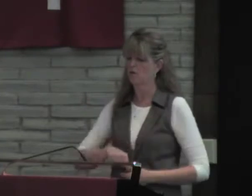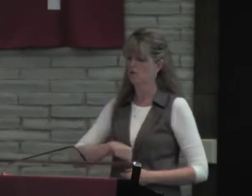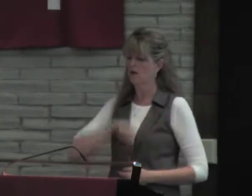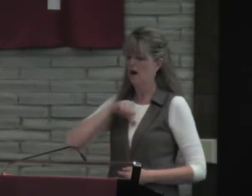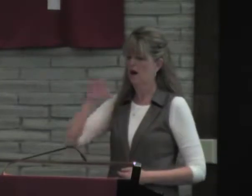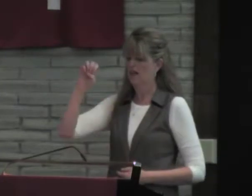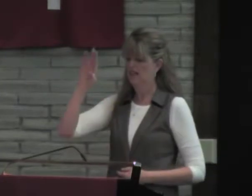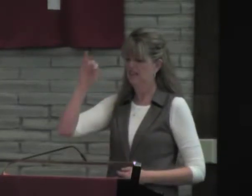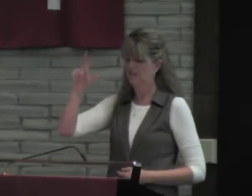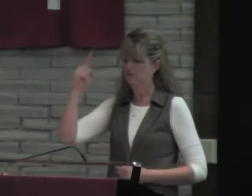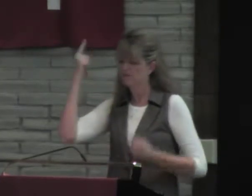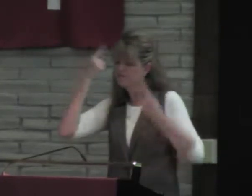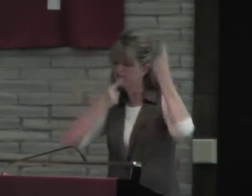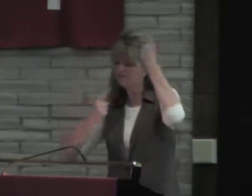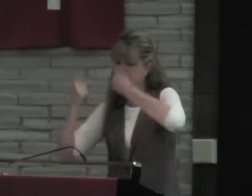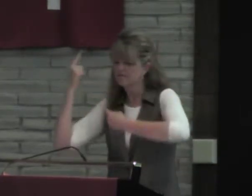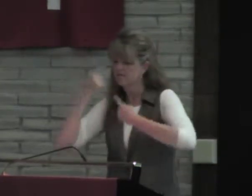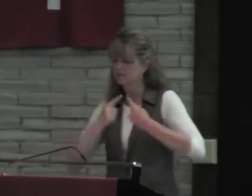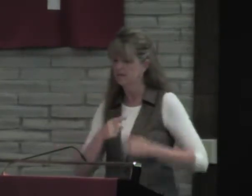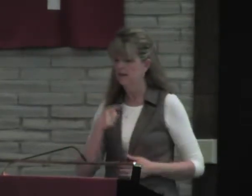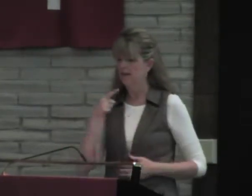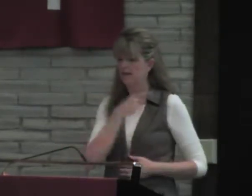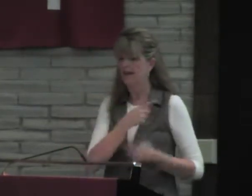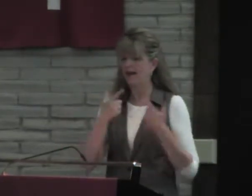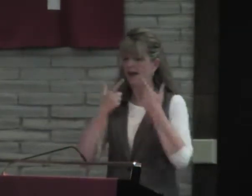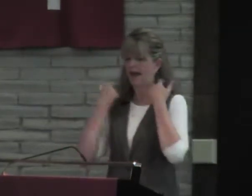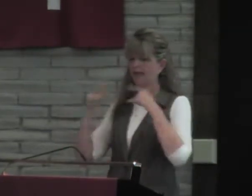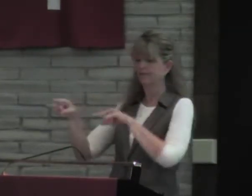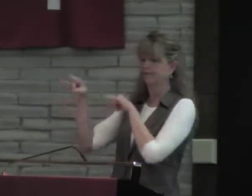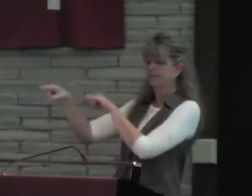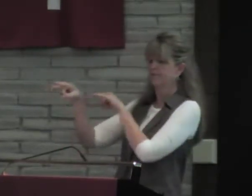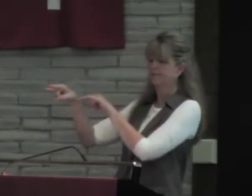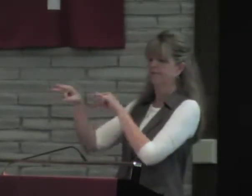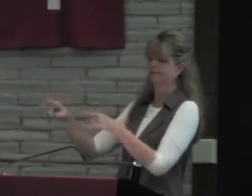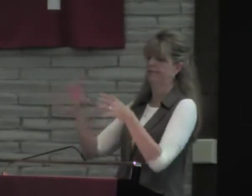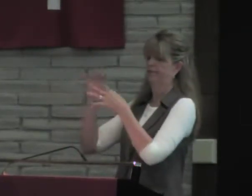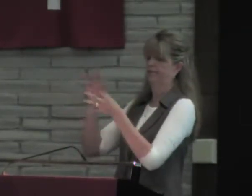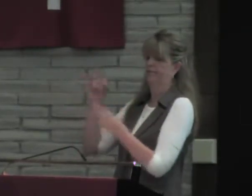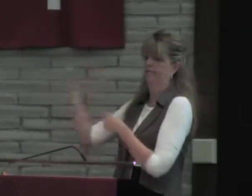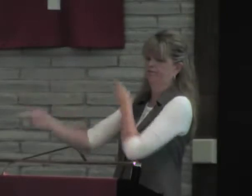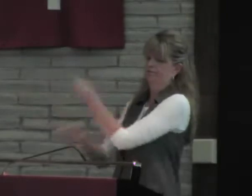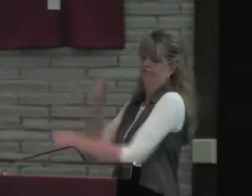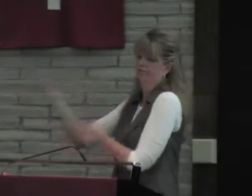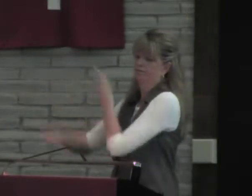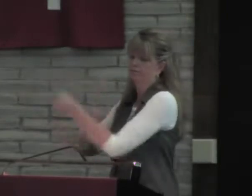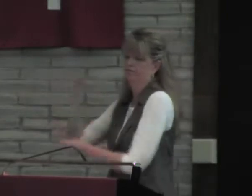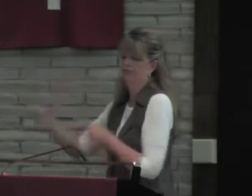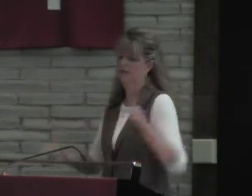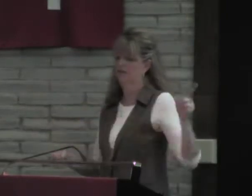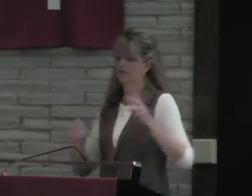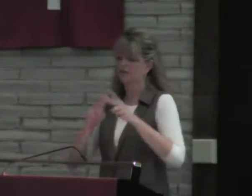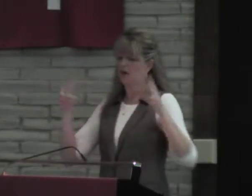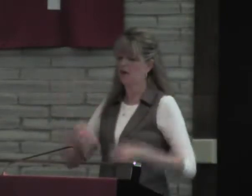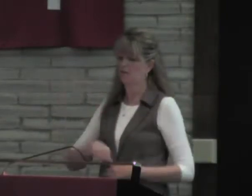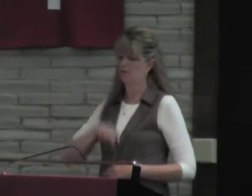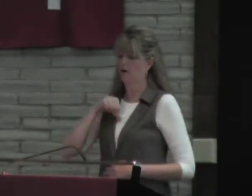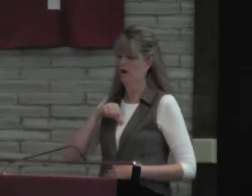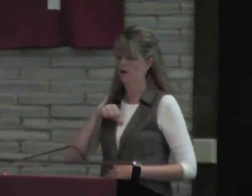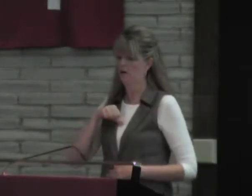speak with malice. With arrogance, they threaten oppression. Their mouths lay claim to heaven, and their tongues take possession of the